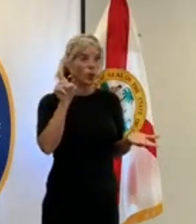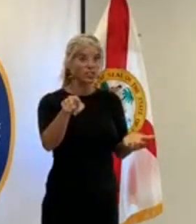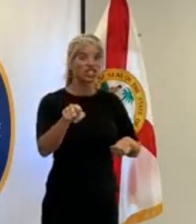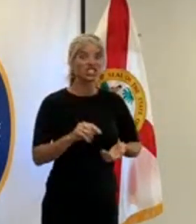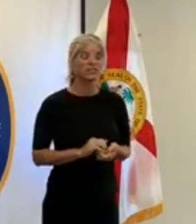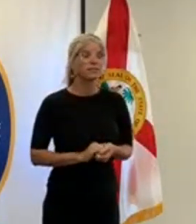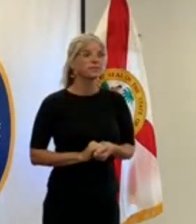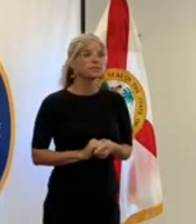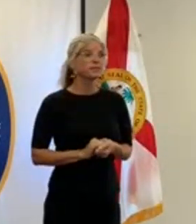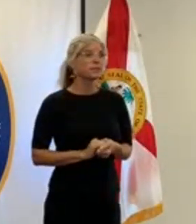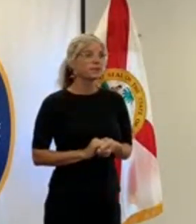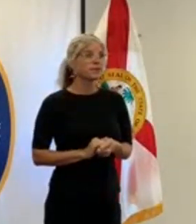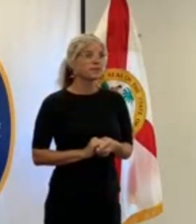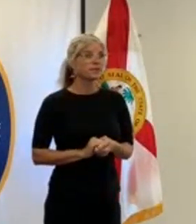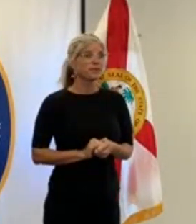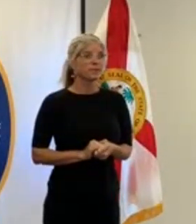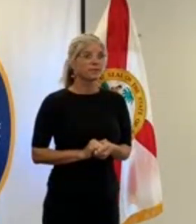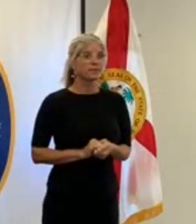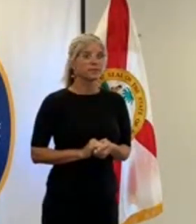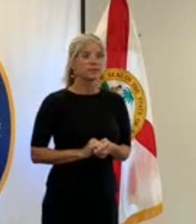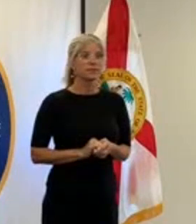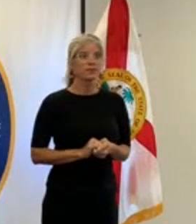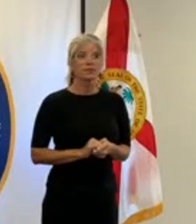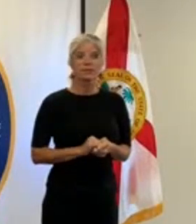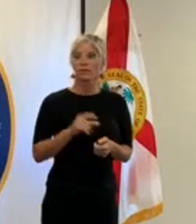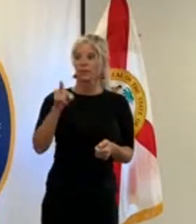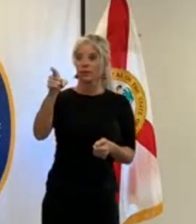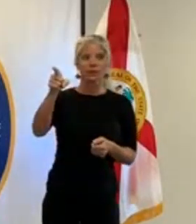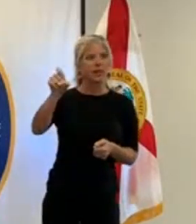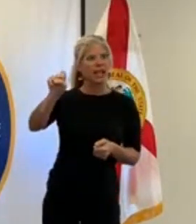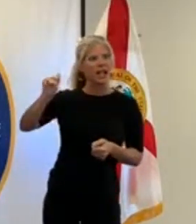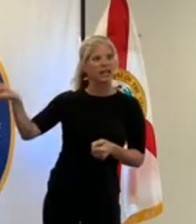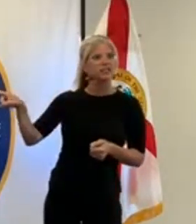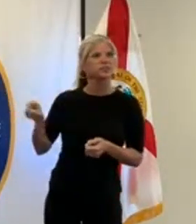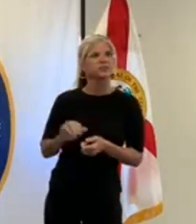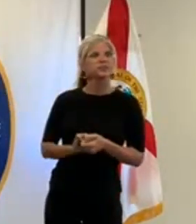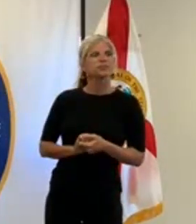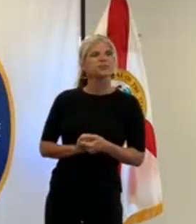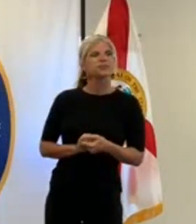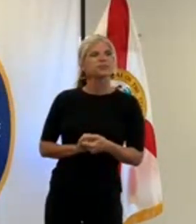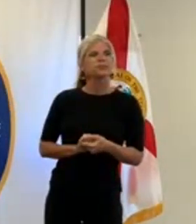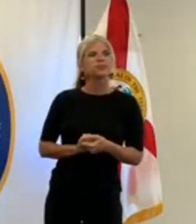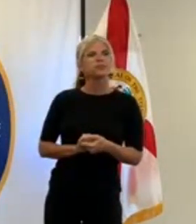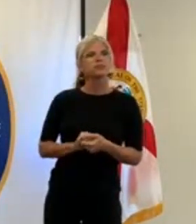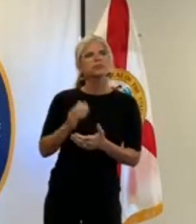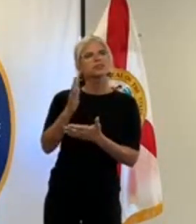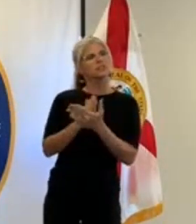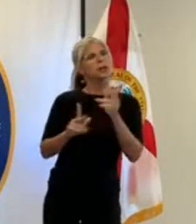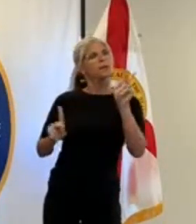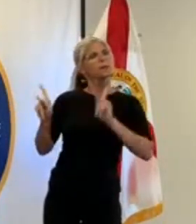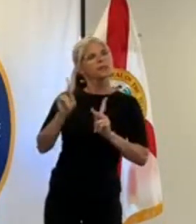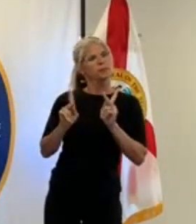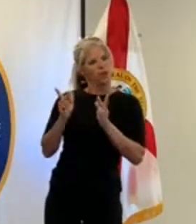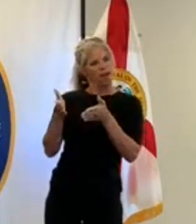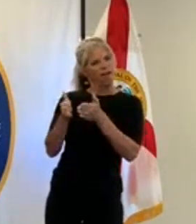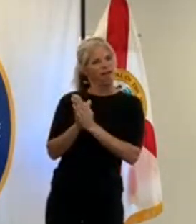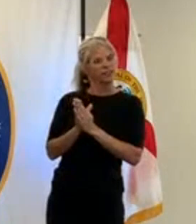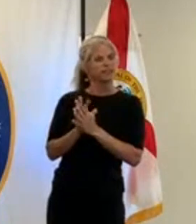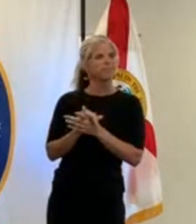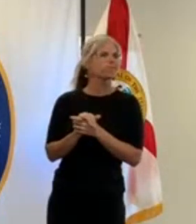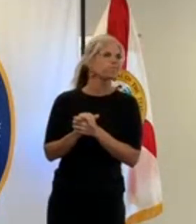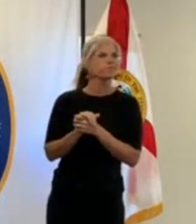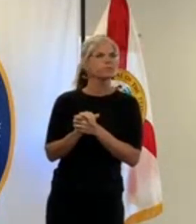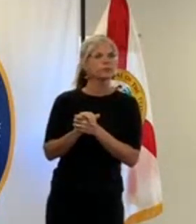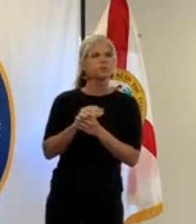think one of the questions some folks may have had asked is that when it comes to